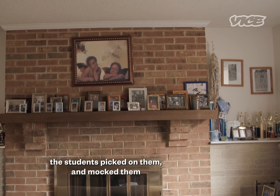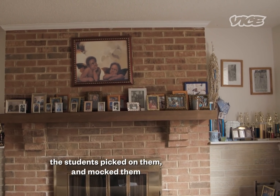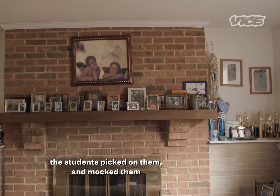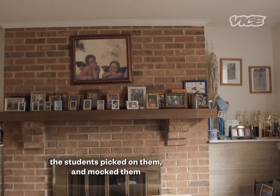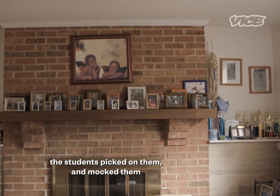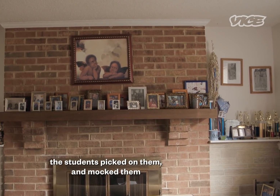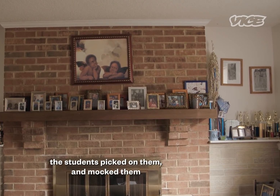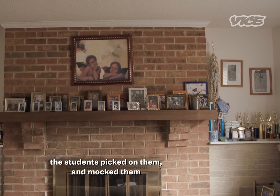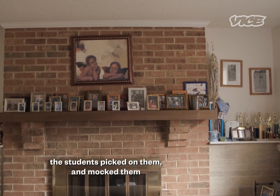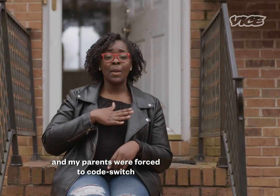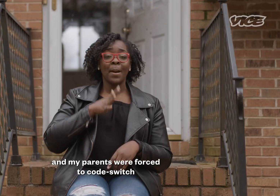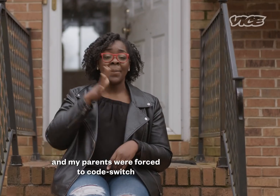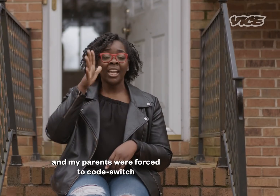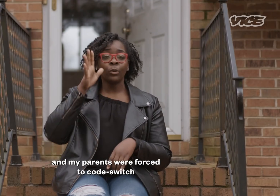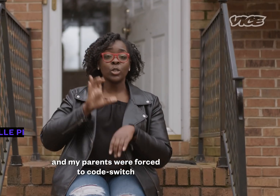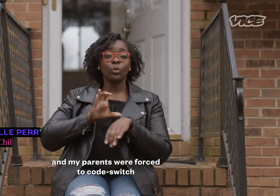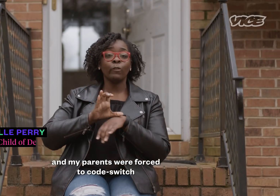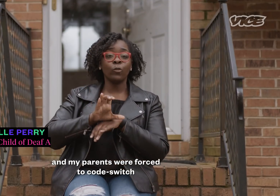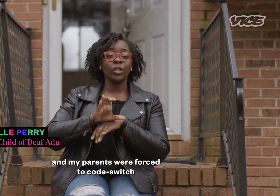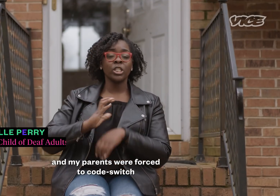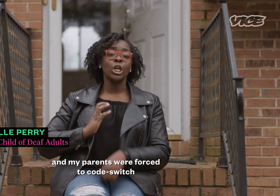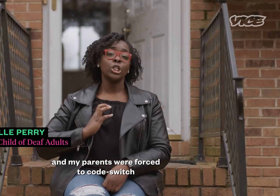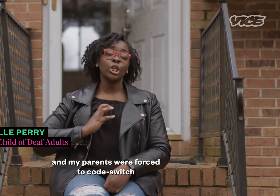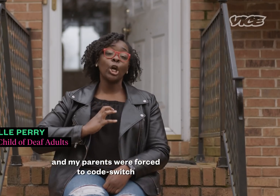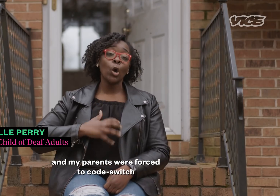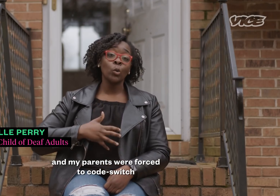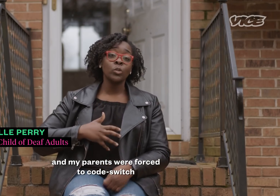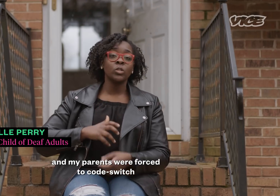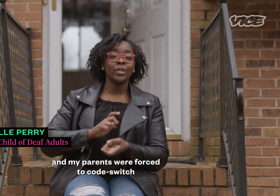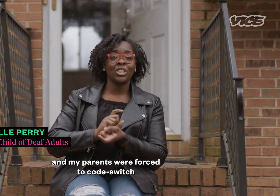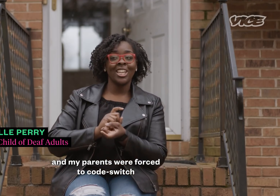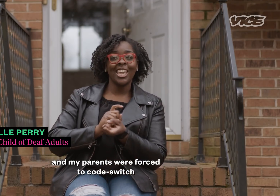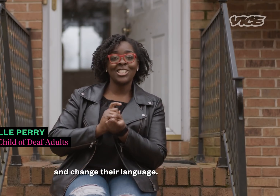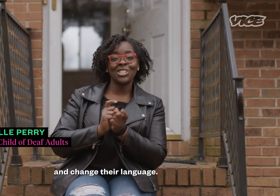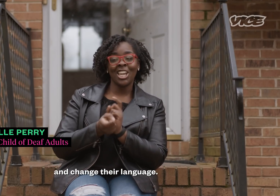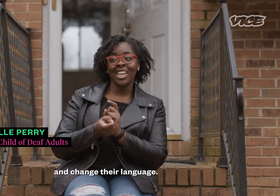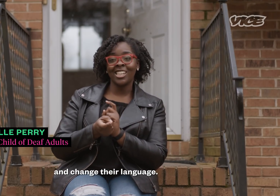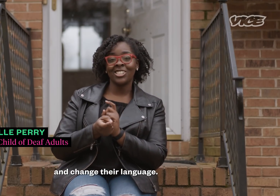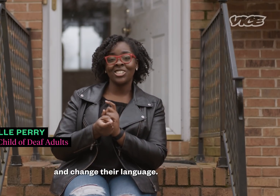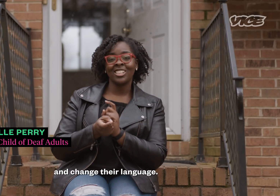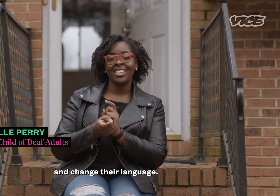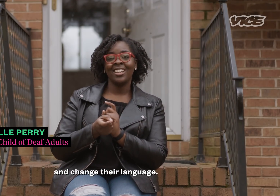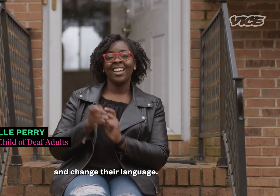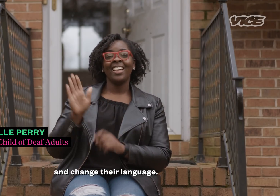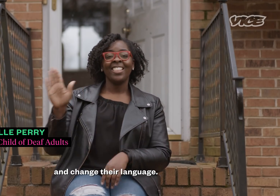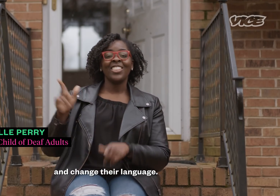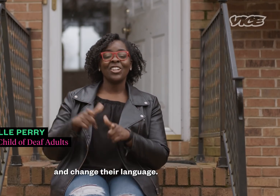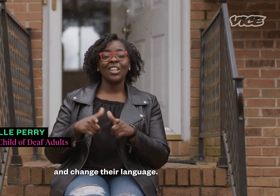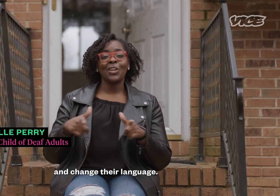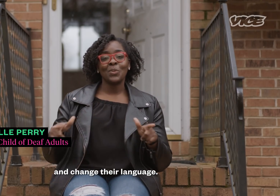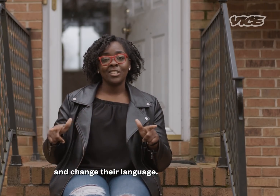mocked them. And my parents were forced to code switch and change their language.